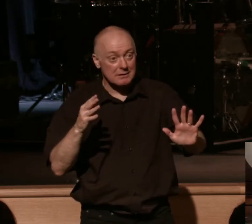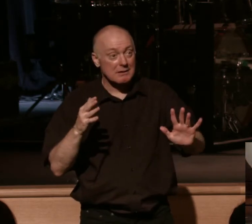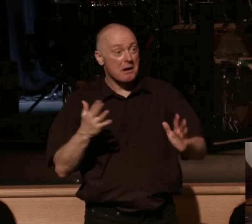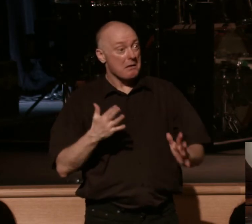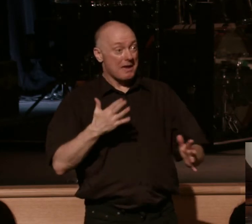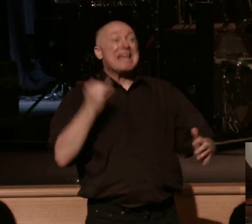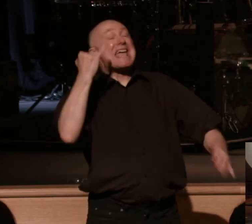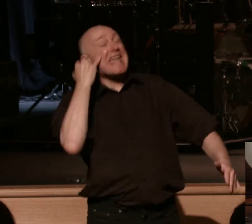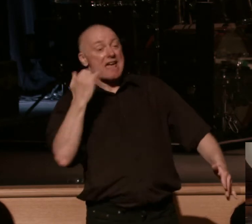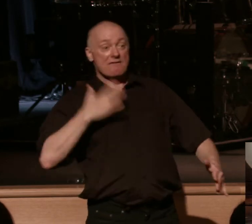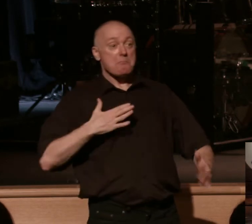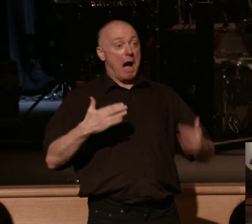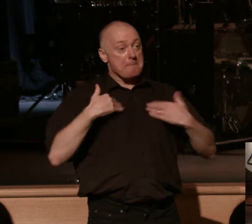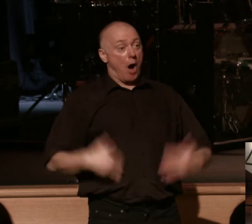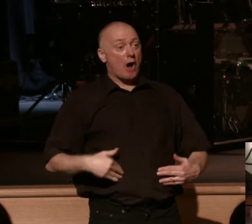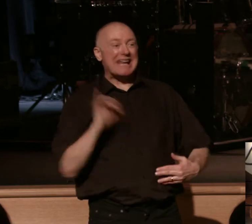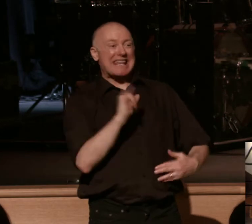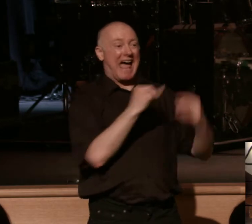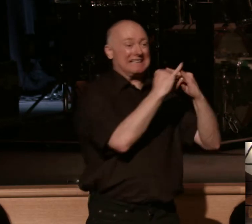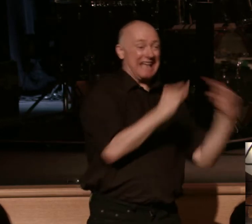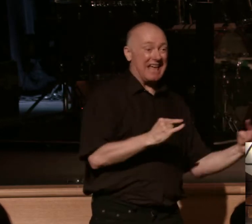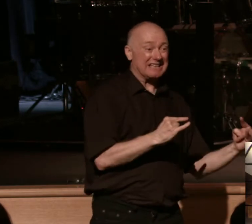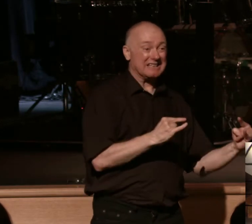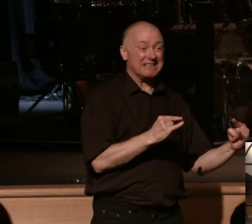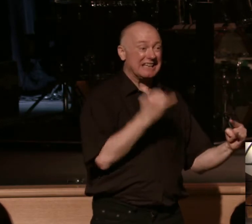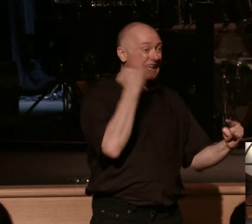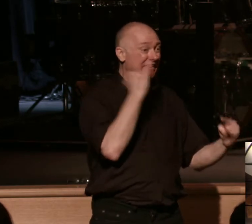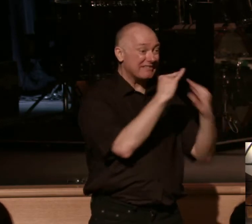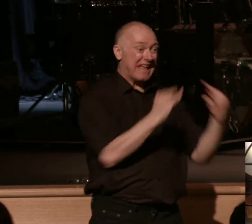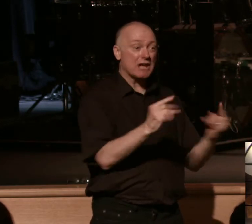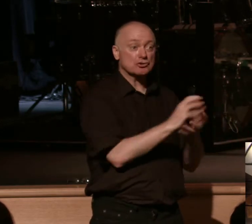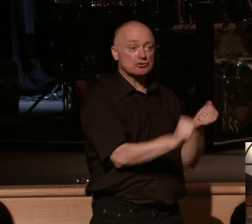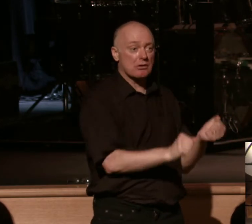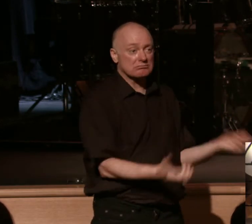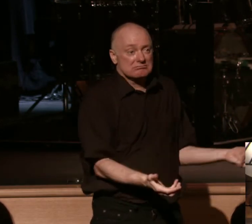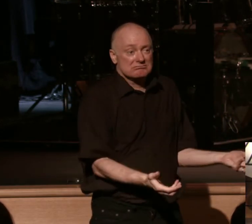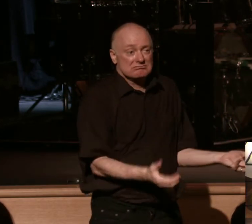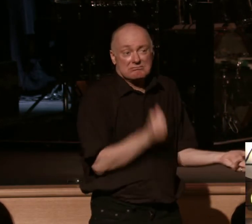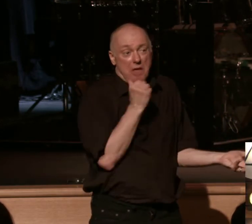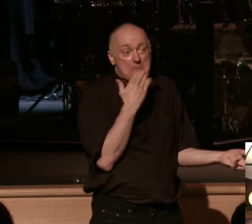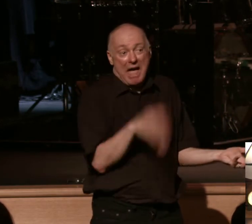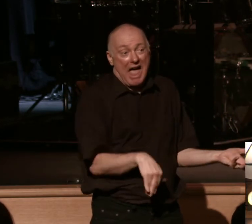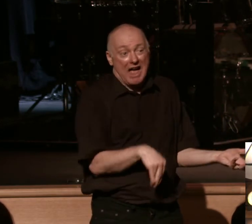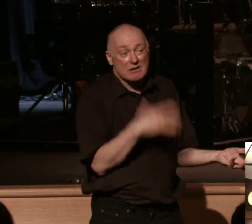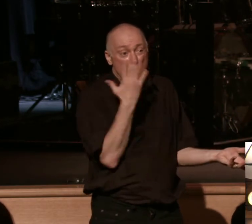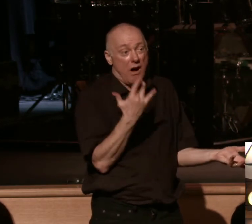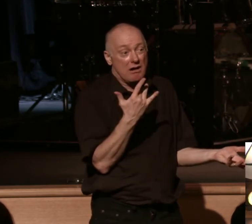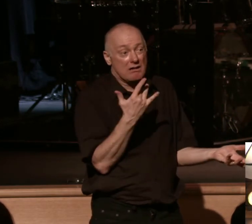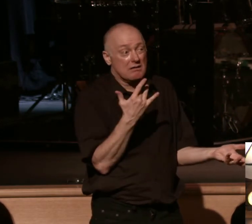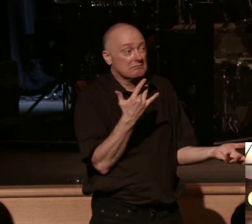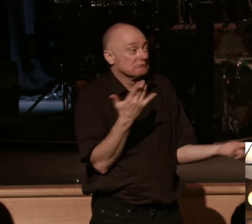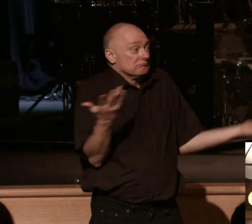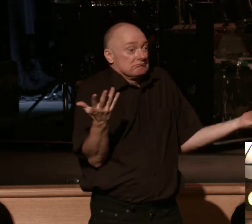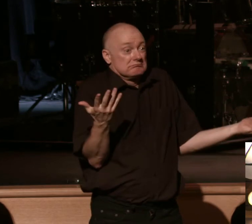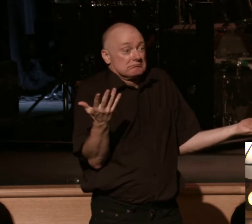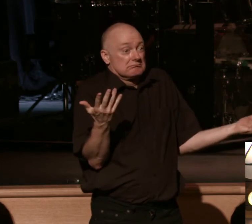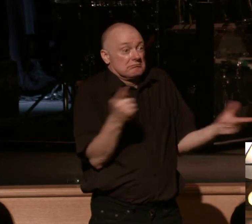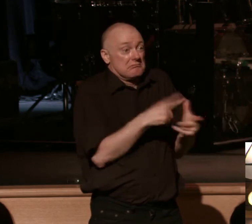a tent and my tent is destroyed, well, that's not so bad because the worst thing that can happen is the tent is